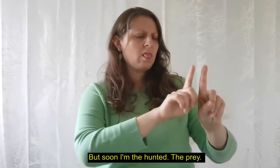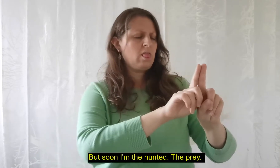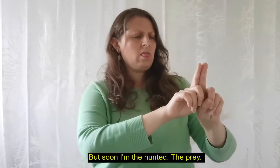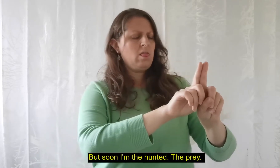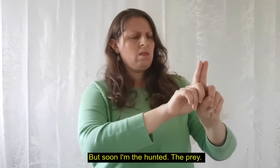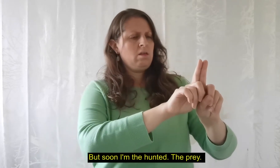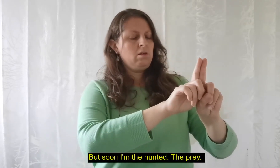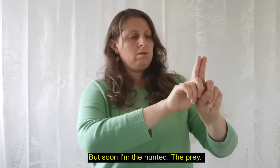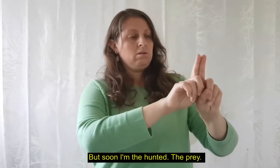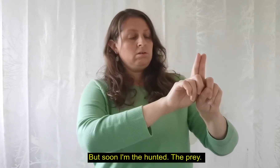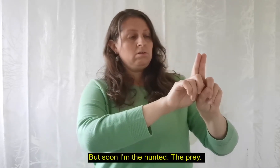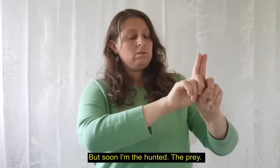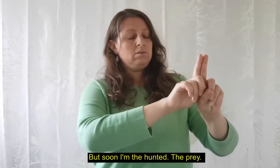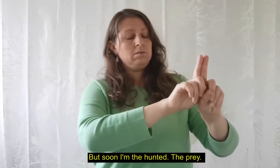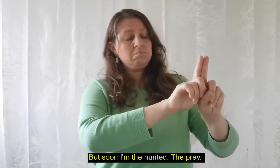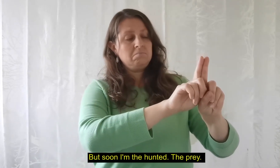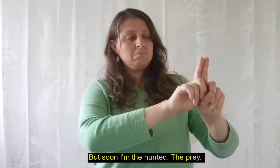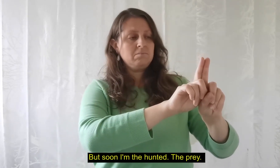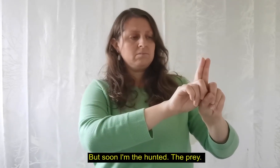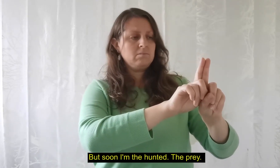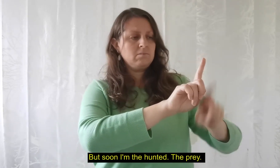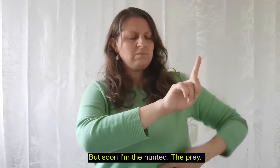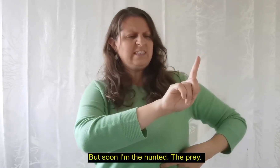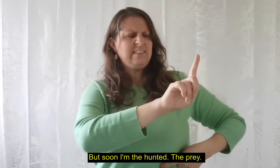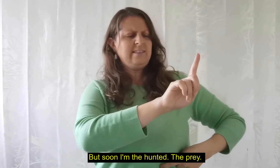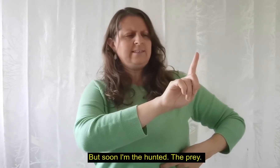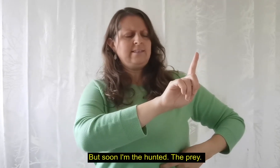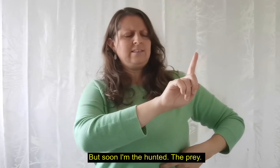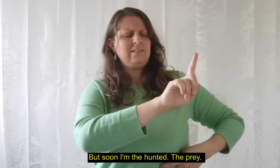But soon I'm the hunted, the prey